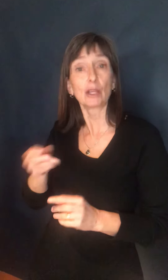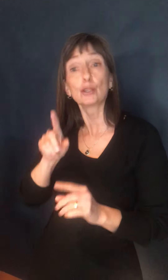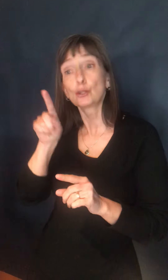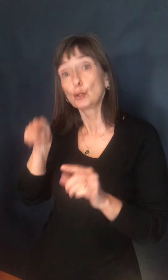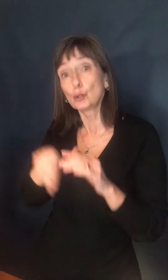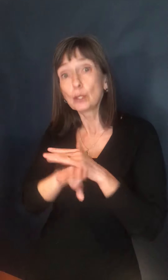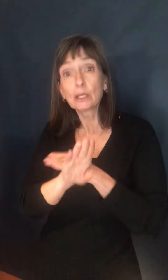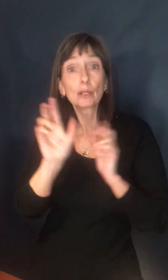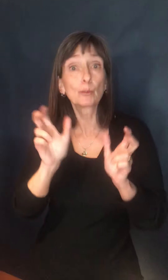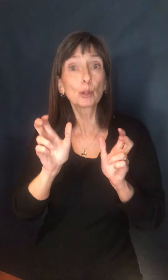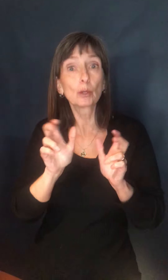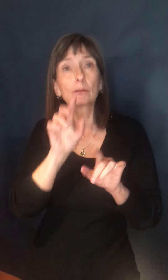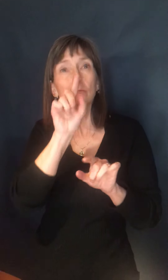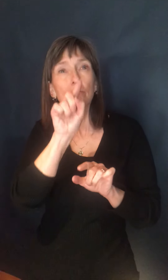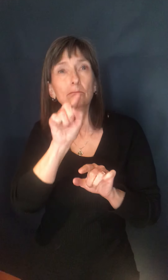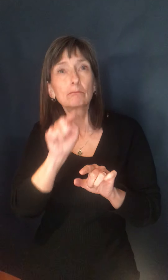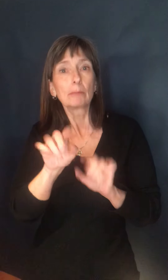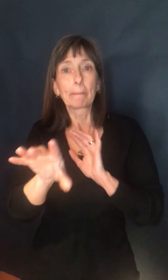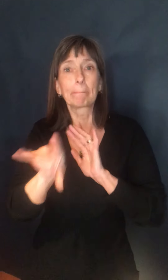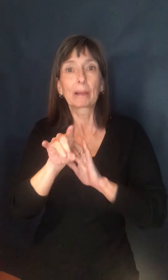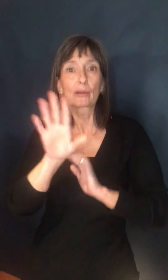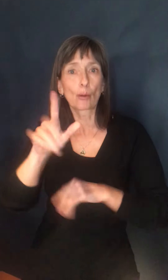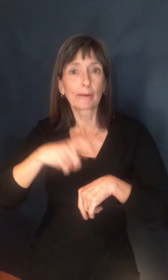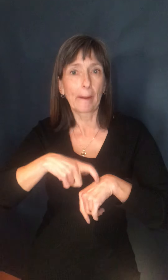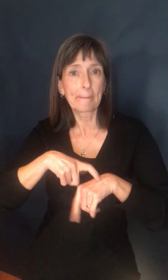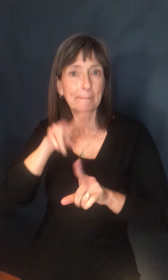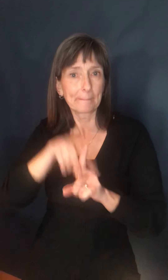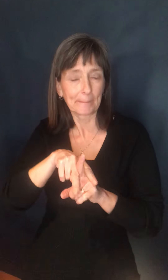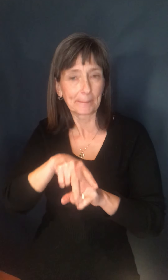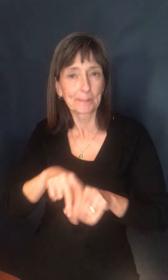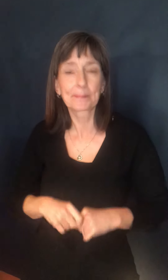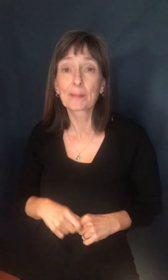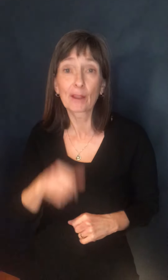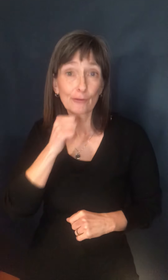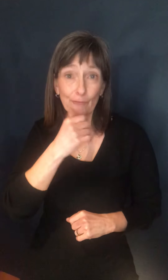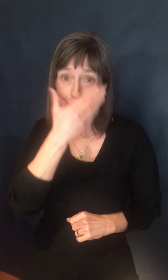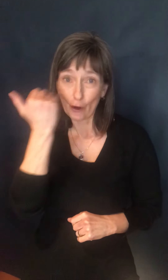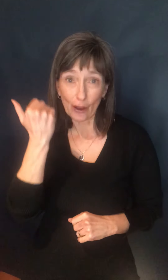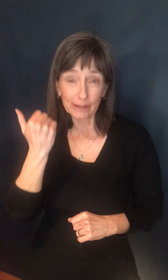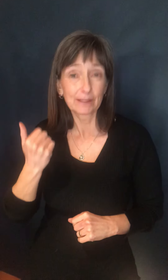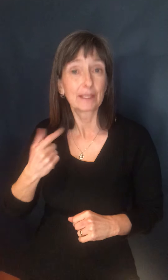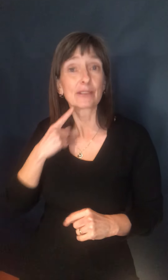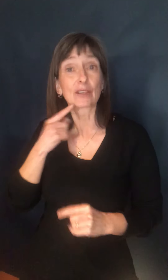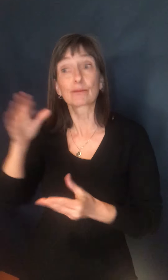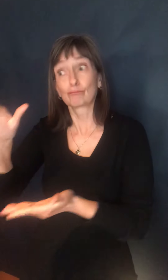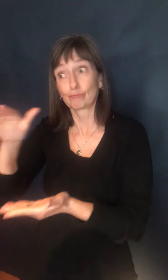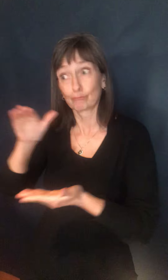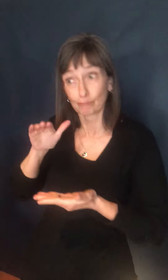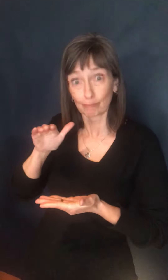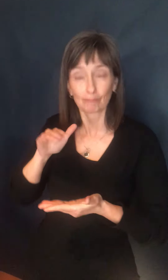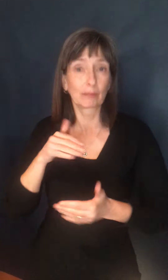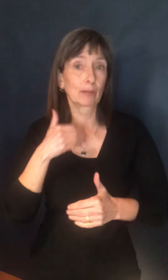time. We haven't forgotten about you. It's a rolling process as we add one on to the new end as it were.